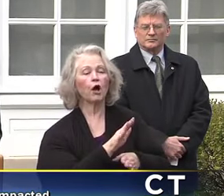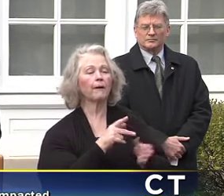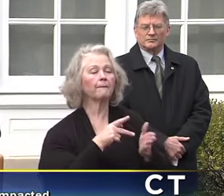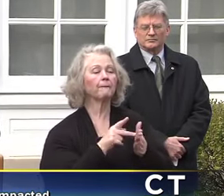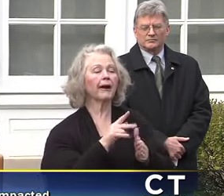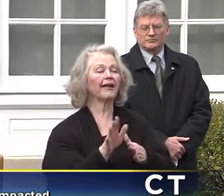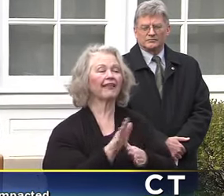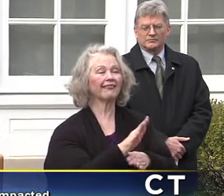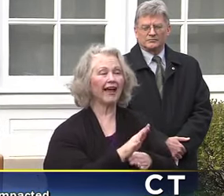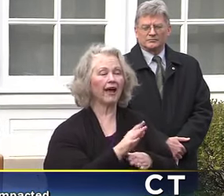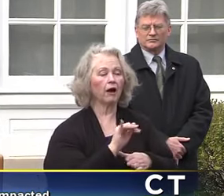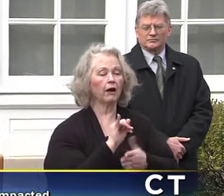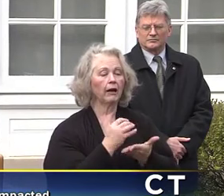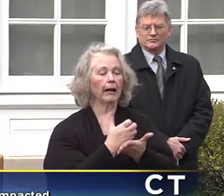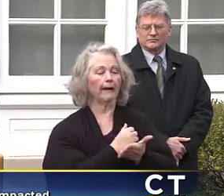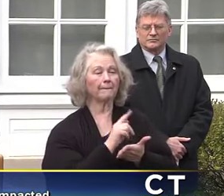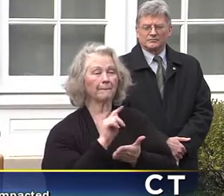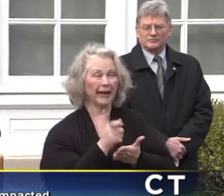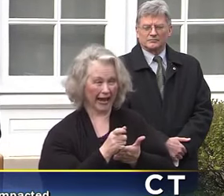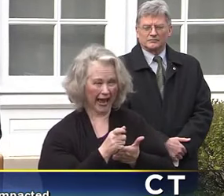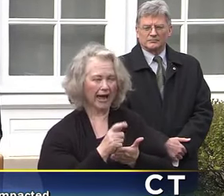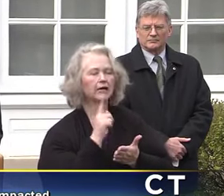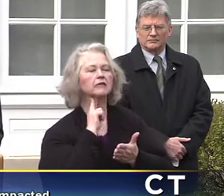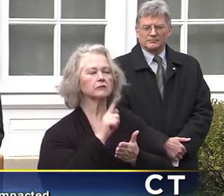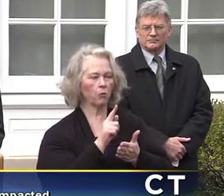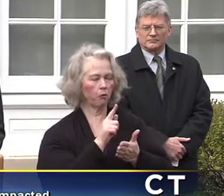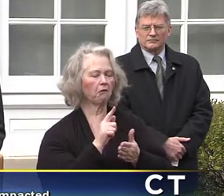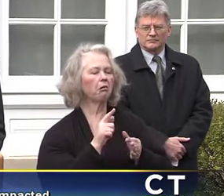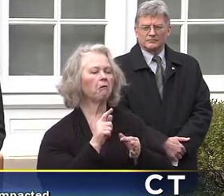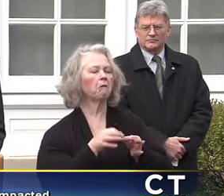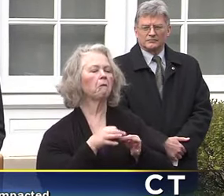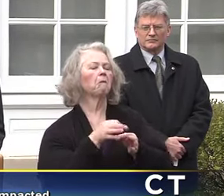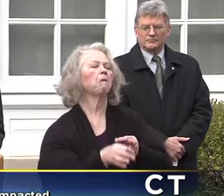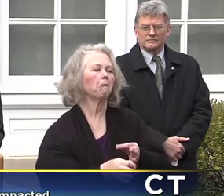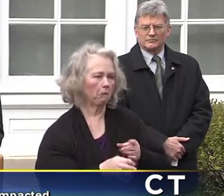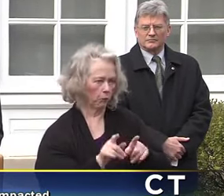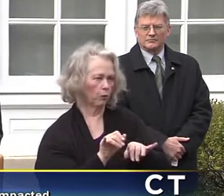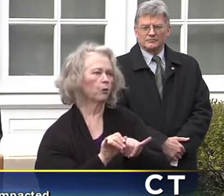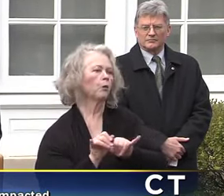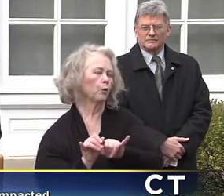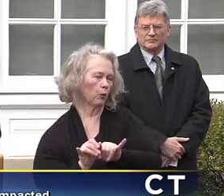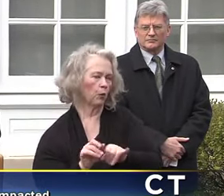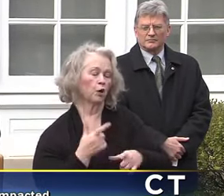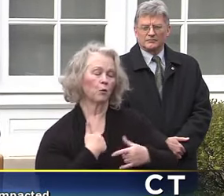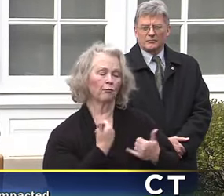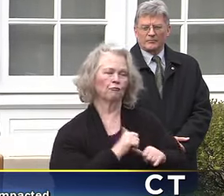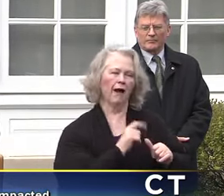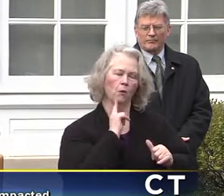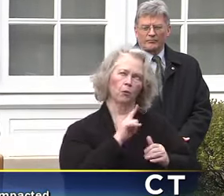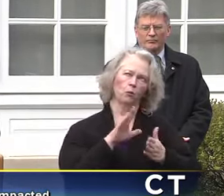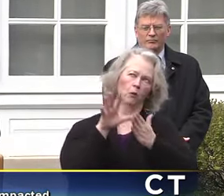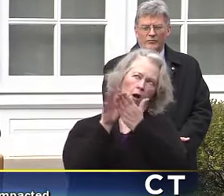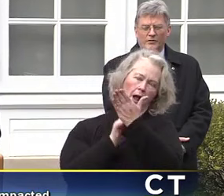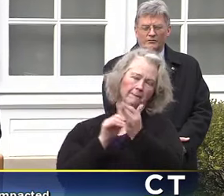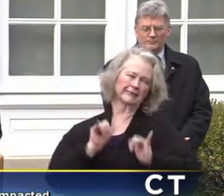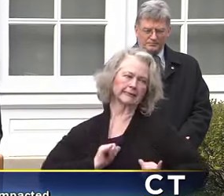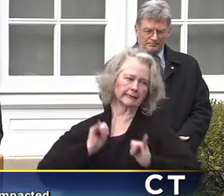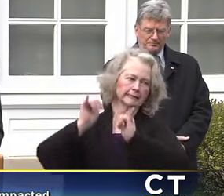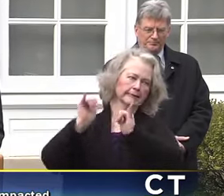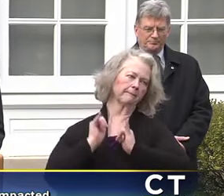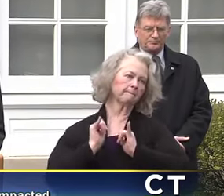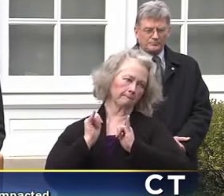we're going to consider that and really try to make sure that we're marrying what the state of Connecticut does with what the federal government does where at all possible.